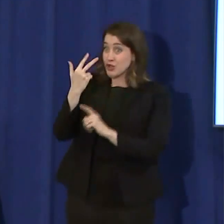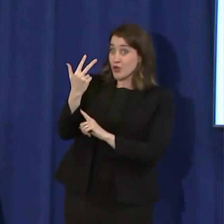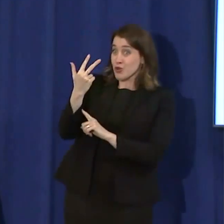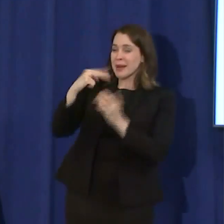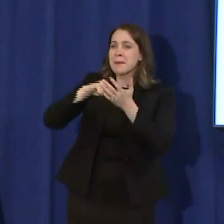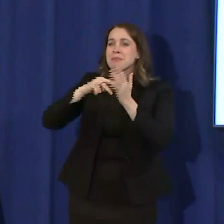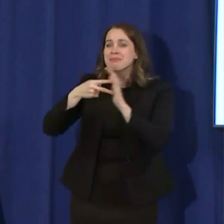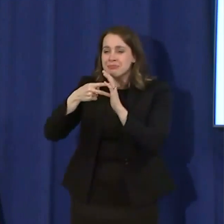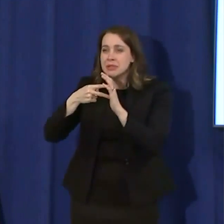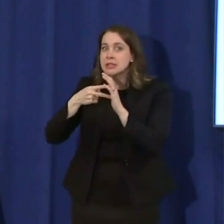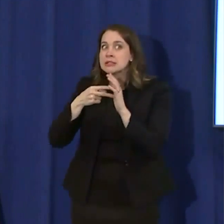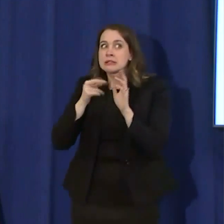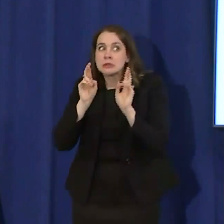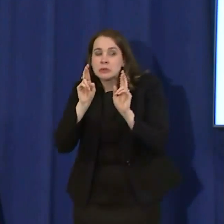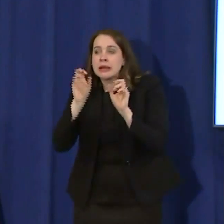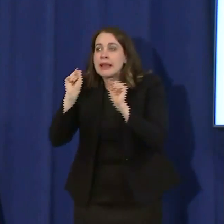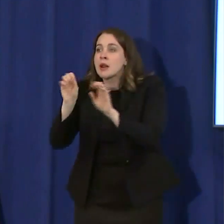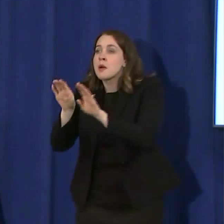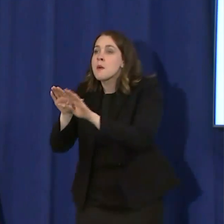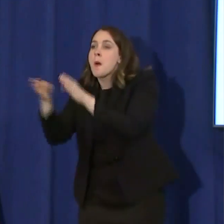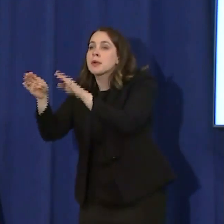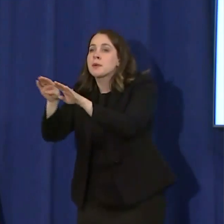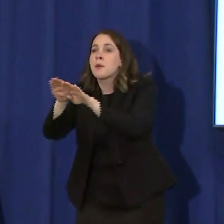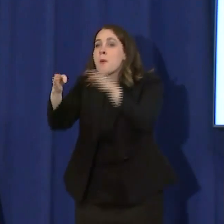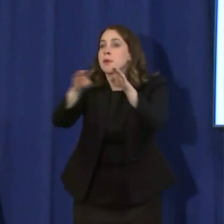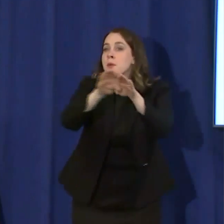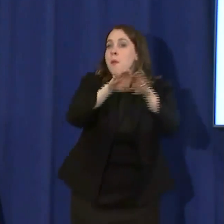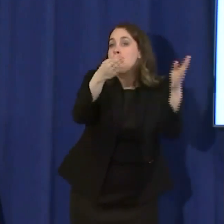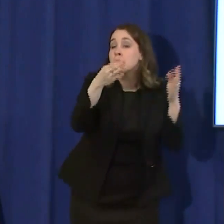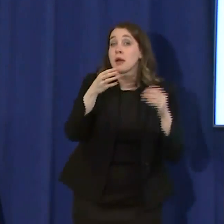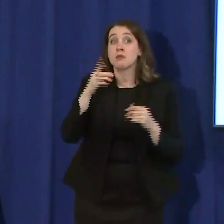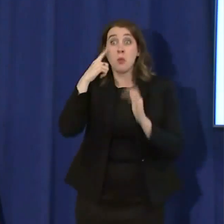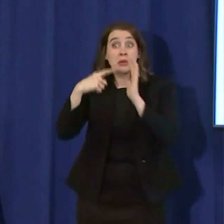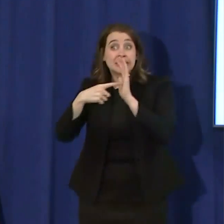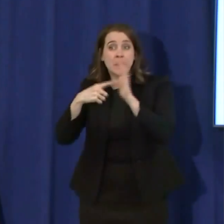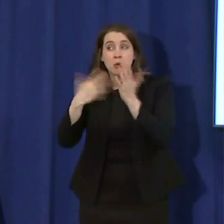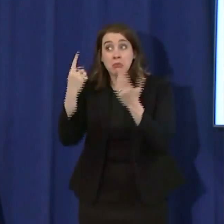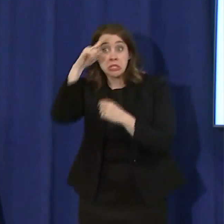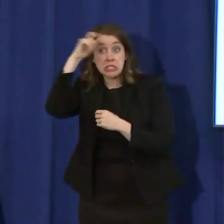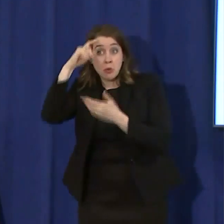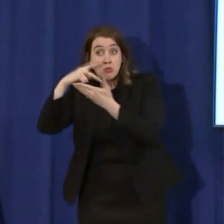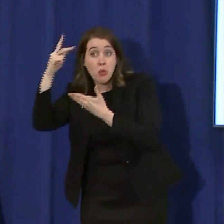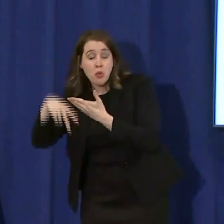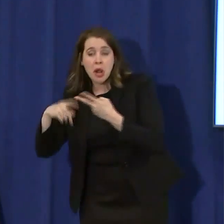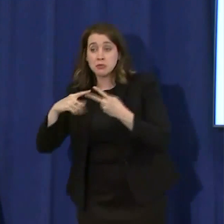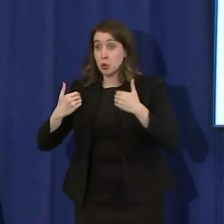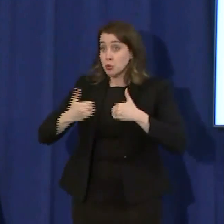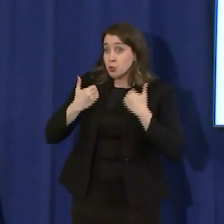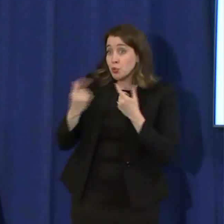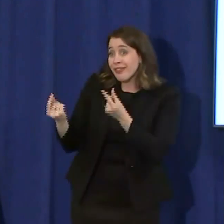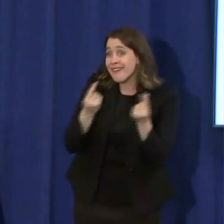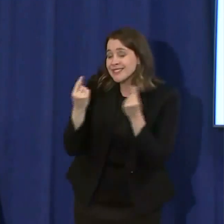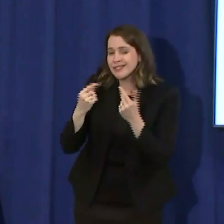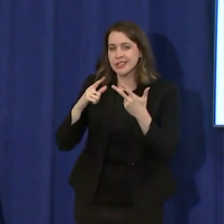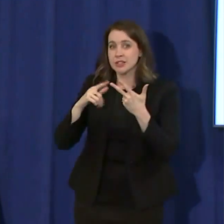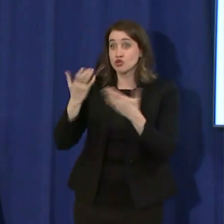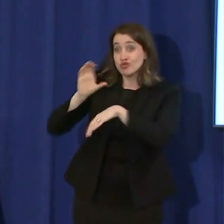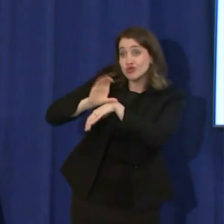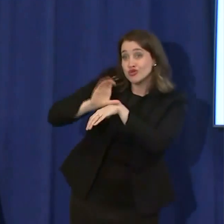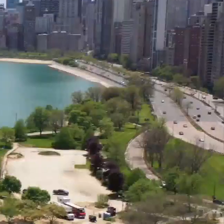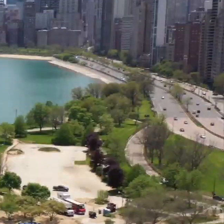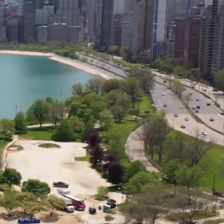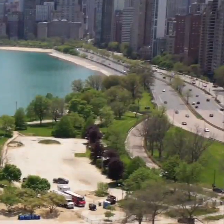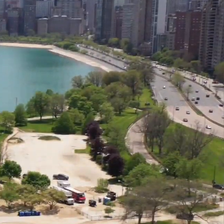begin reopening other parts of our city, including summer programs, youth activities, religious services,